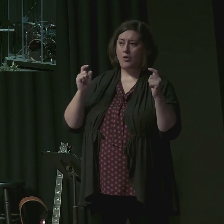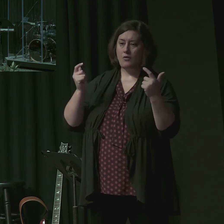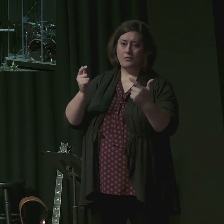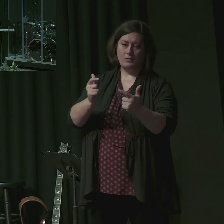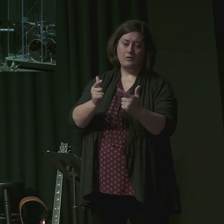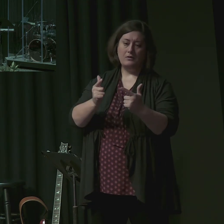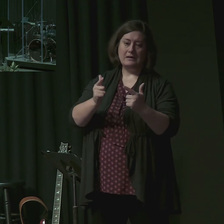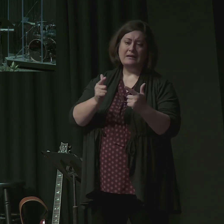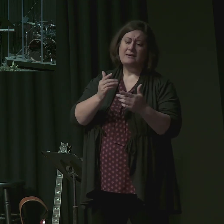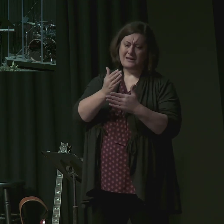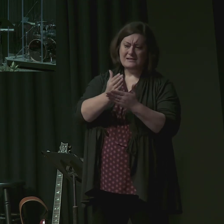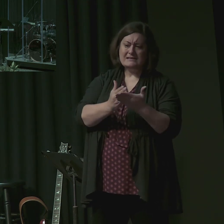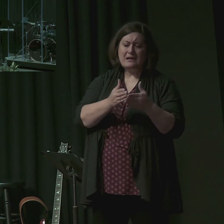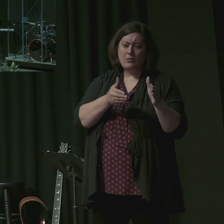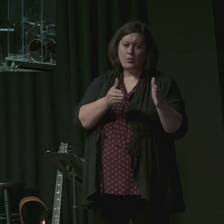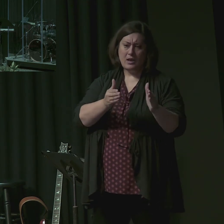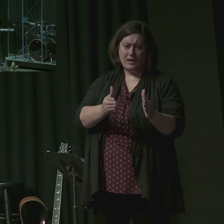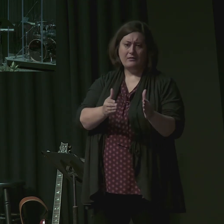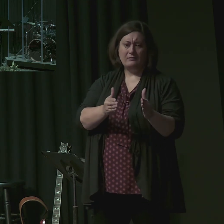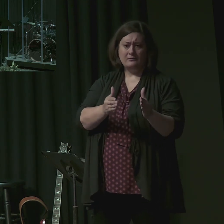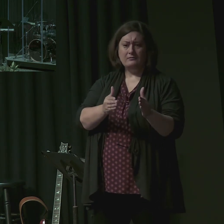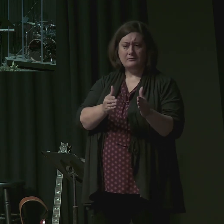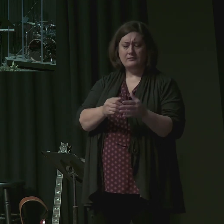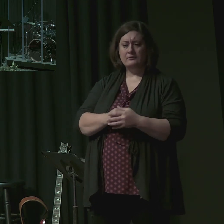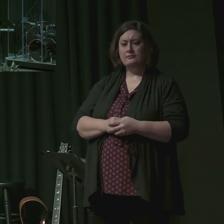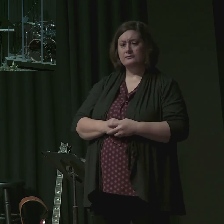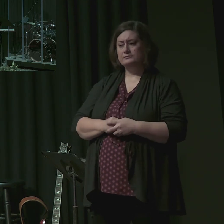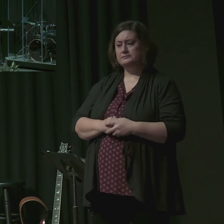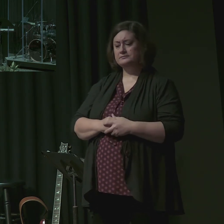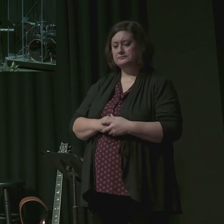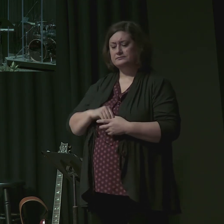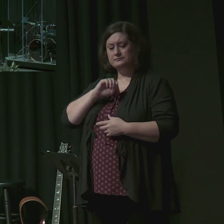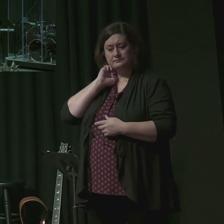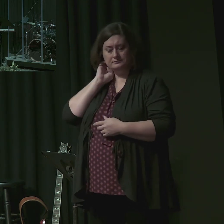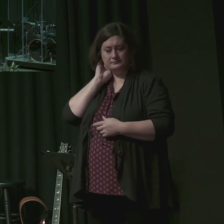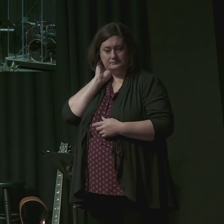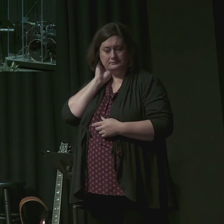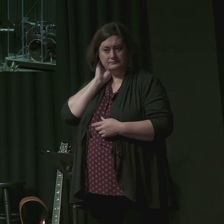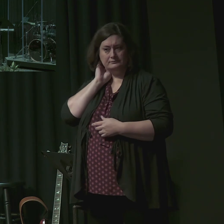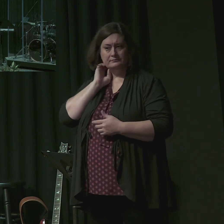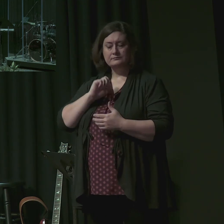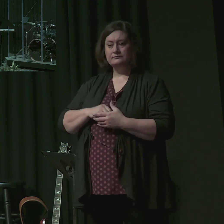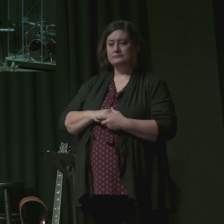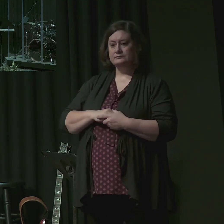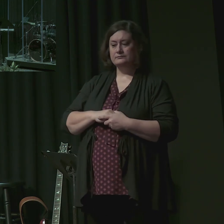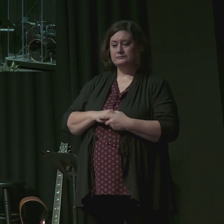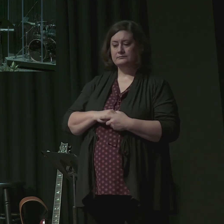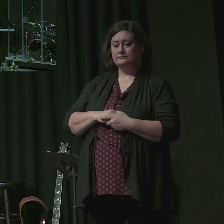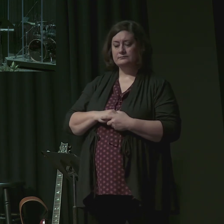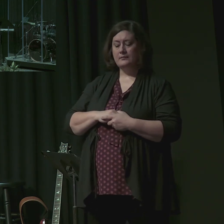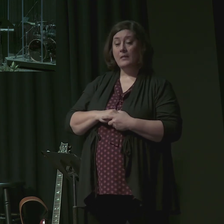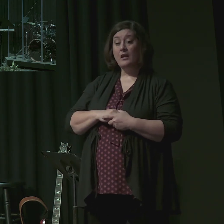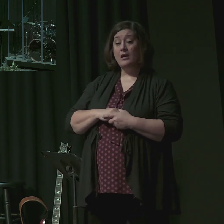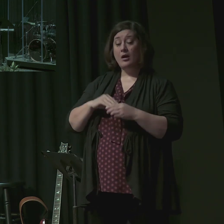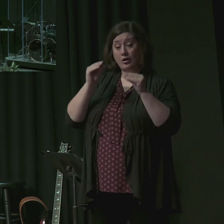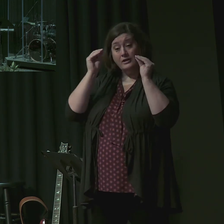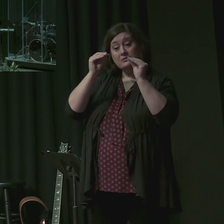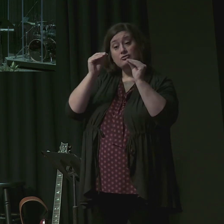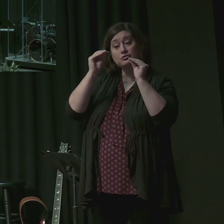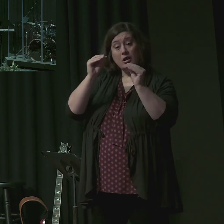clear and challenging and convicting and above all Christ-centered. So instruction is fundamental to